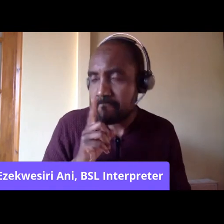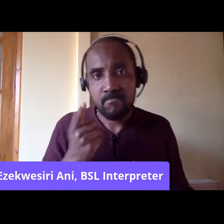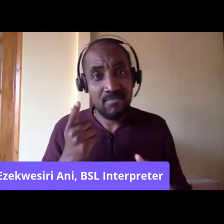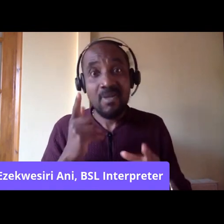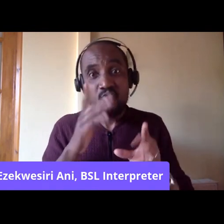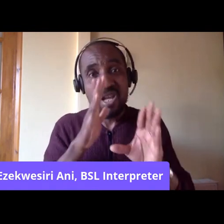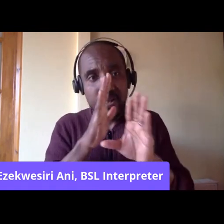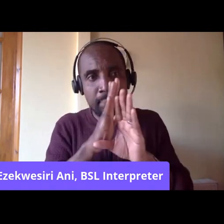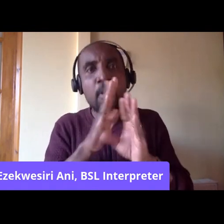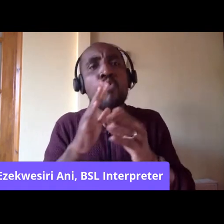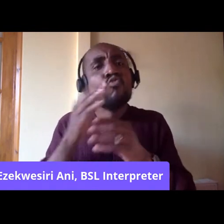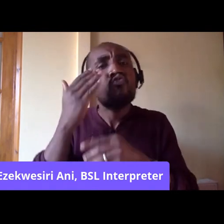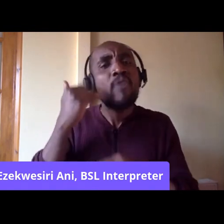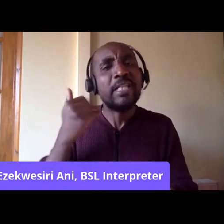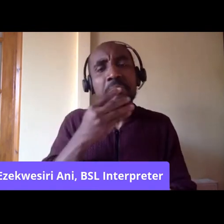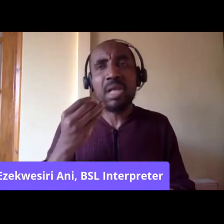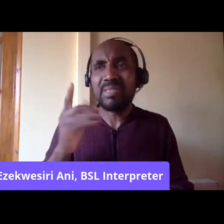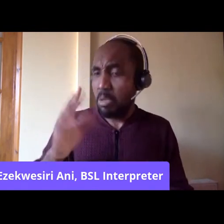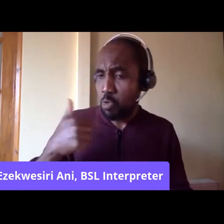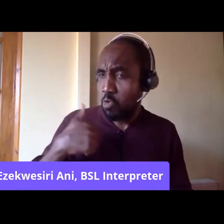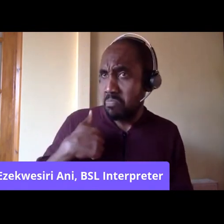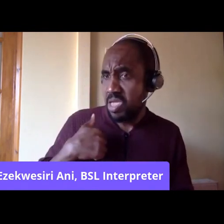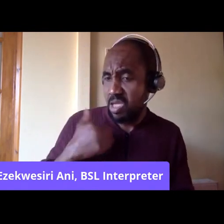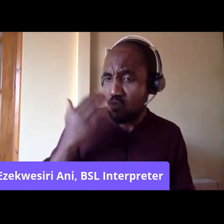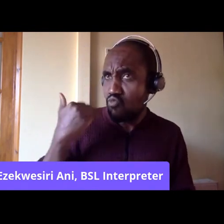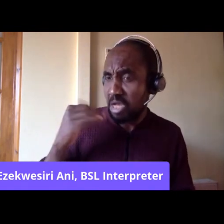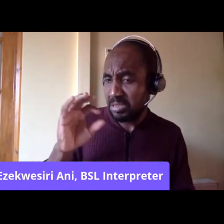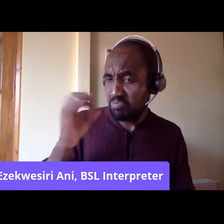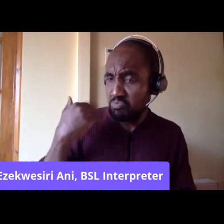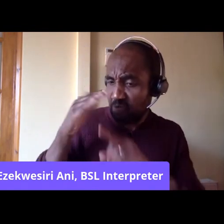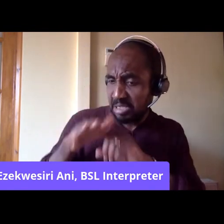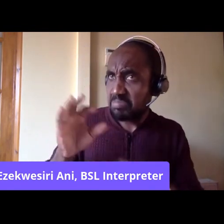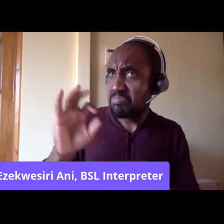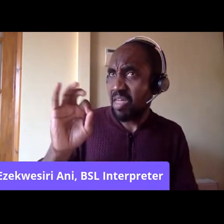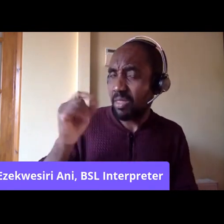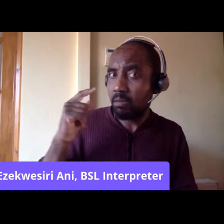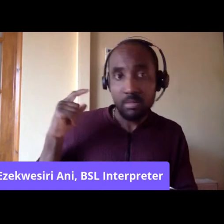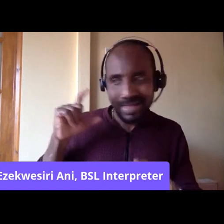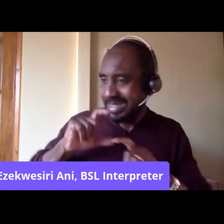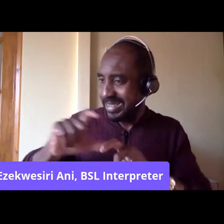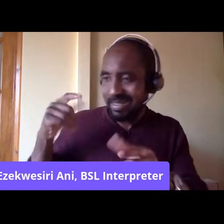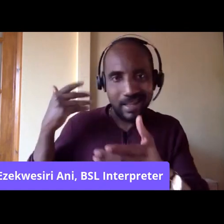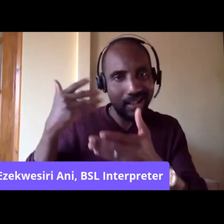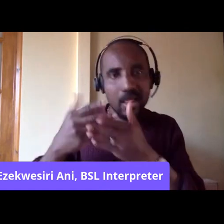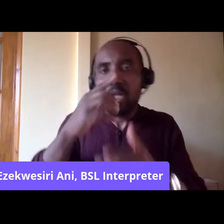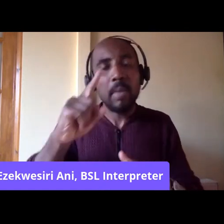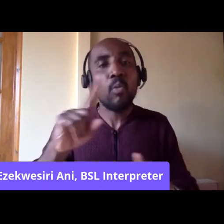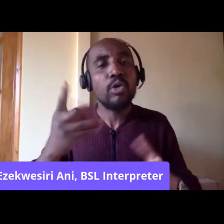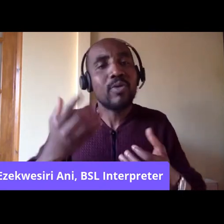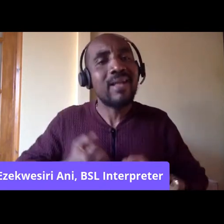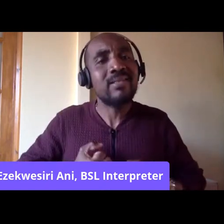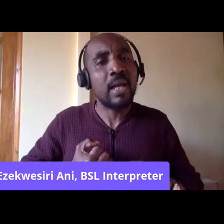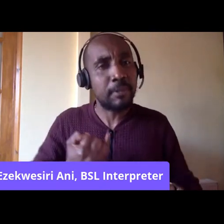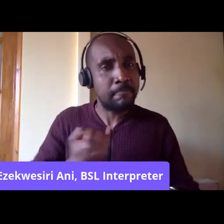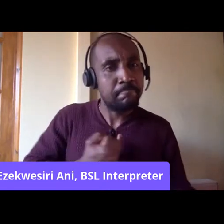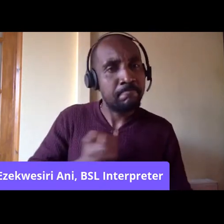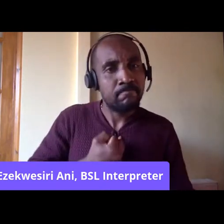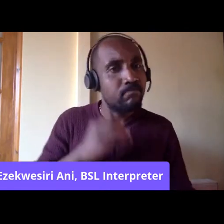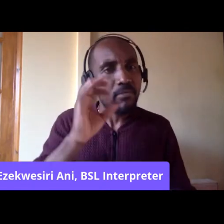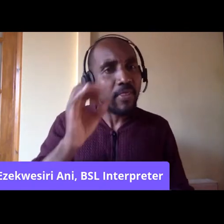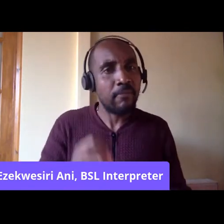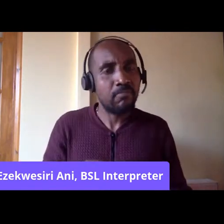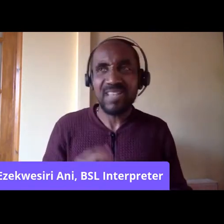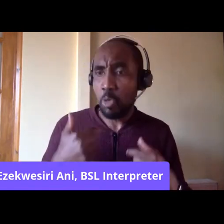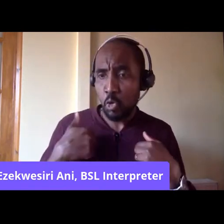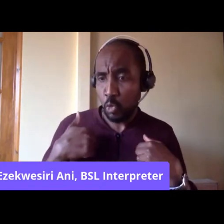with racism is still obtains today. Nobody wants to own up. And I think that